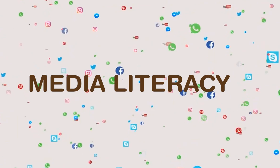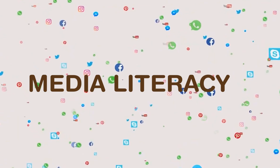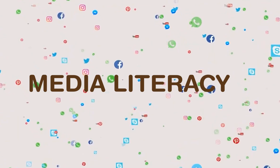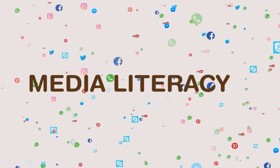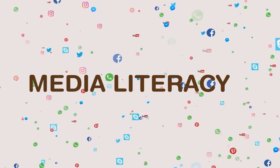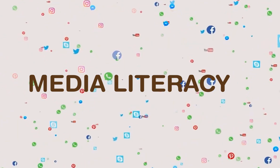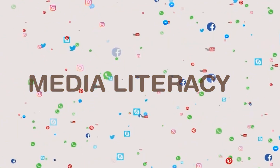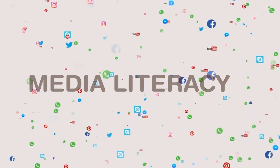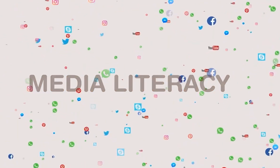you next